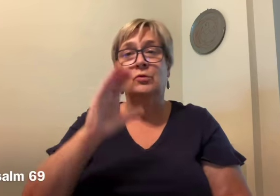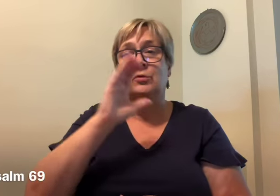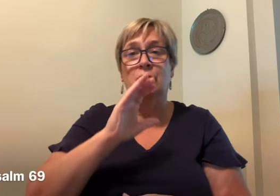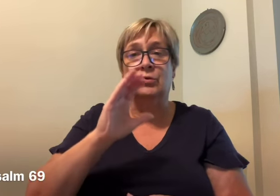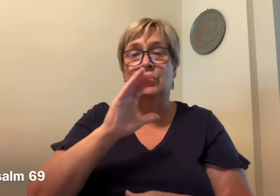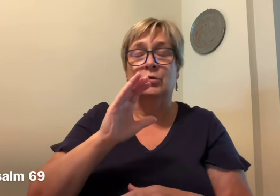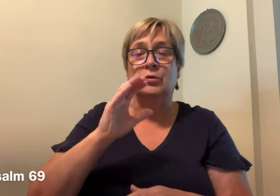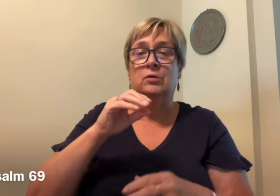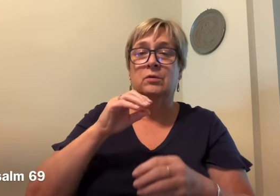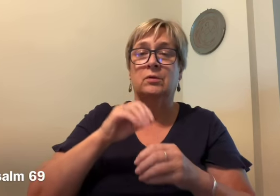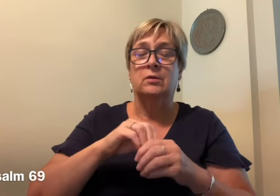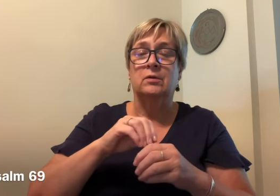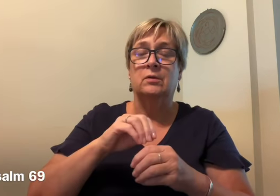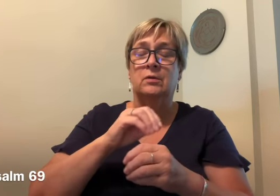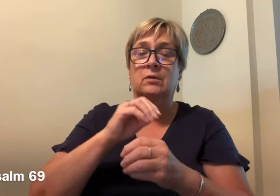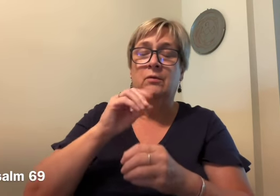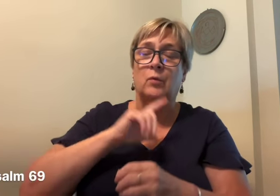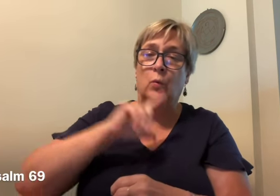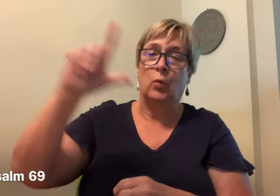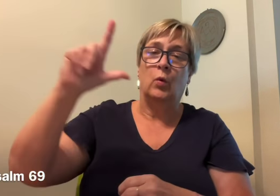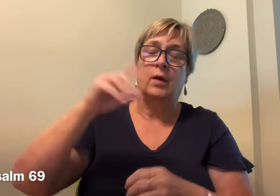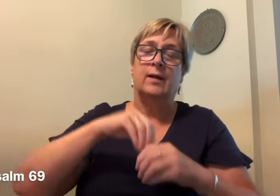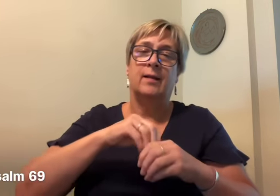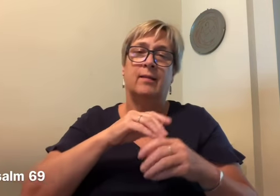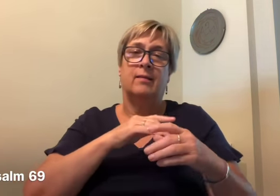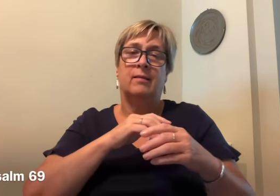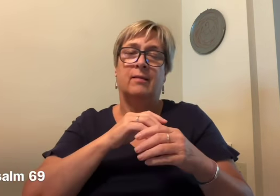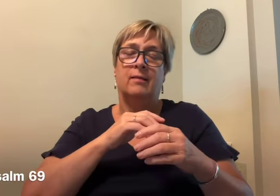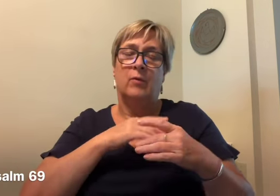Turn to the Lord in your need and you will live.